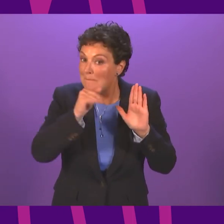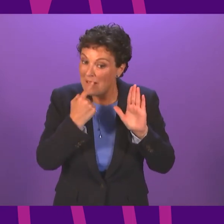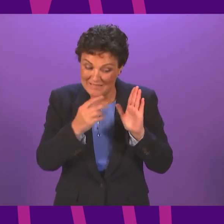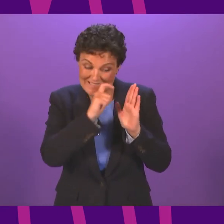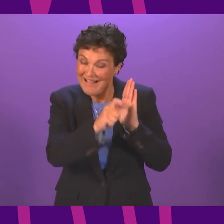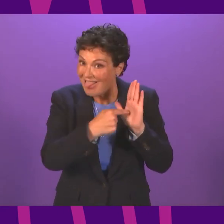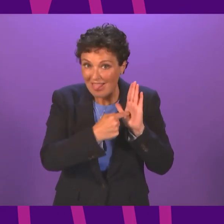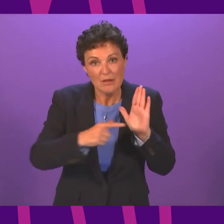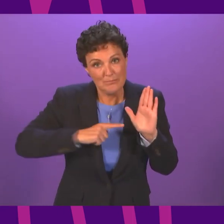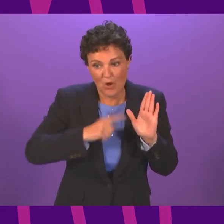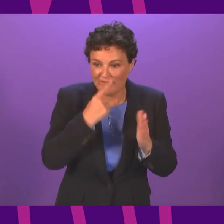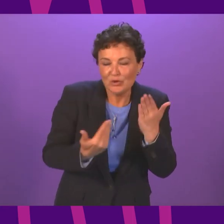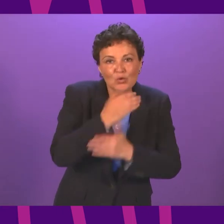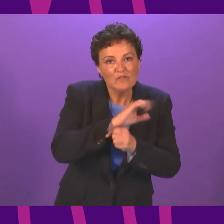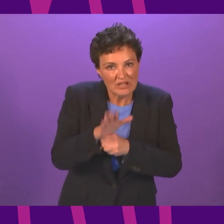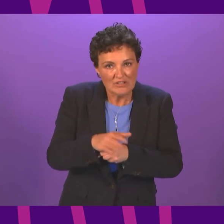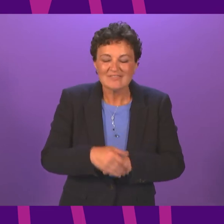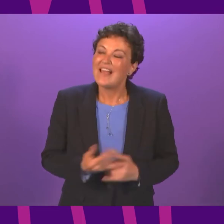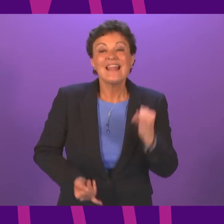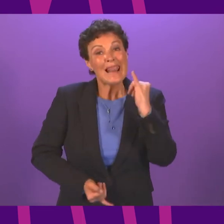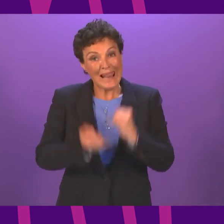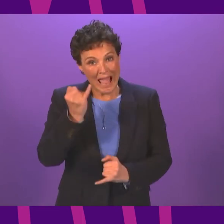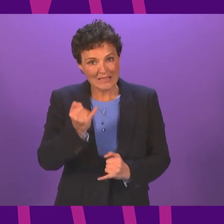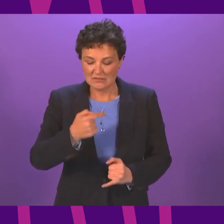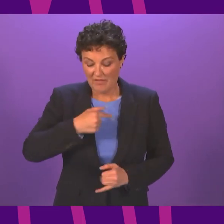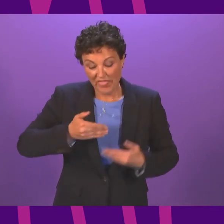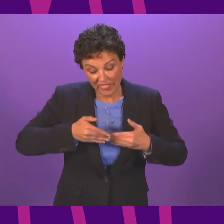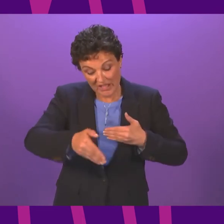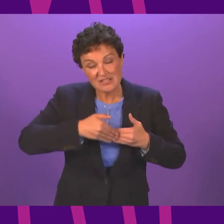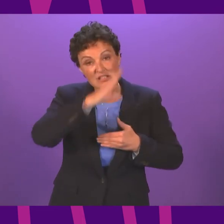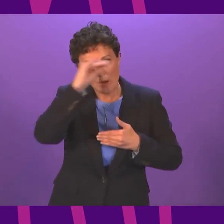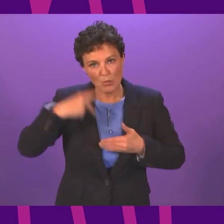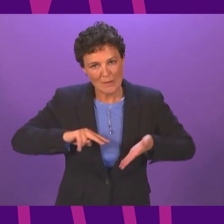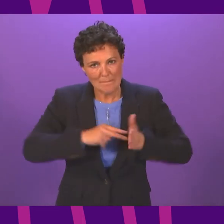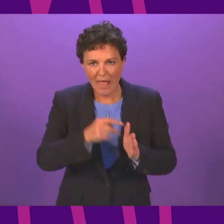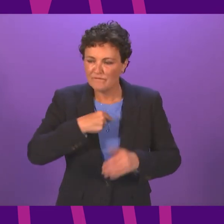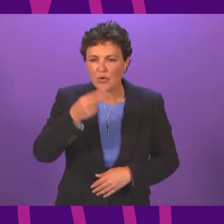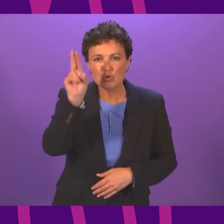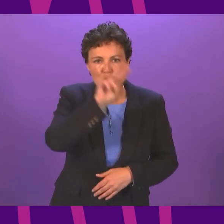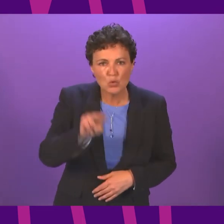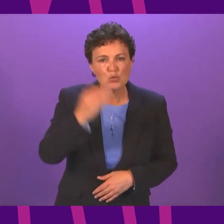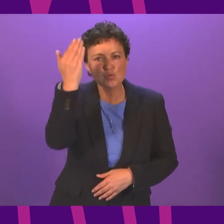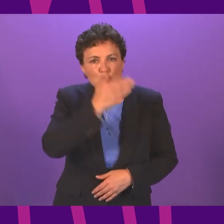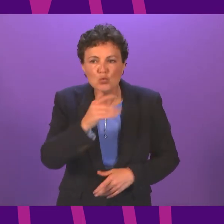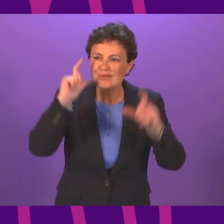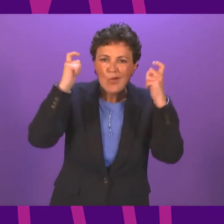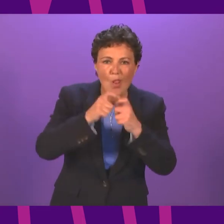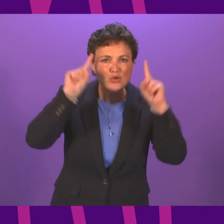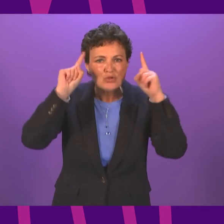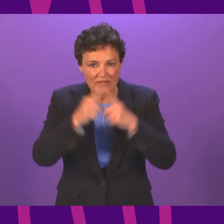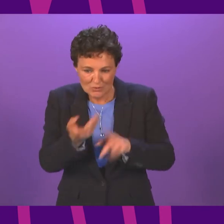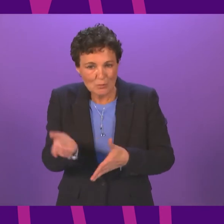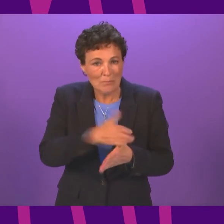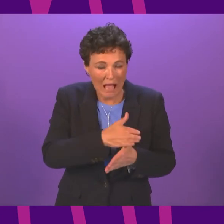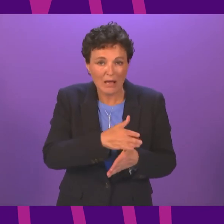Finally, we will also work over the summer to plan for the return of schools, colleges and universities. For the moment, though, I want to take the opportunity to say a heartfelt